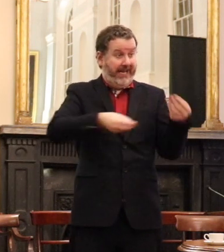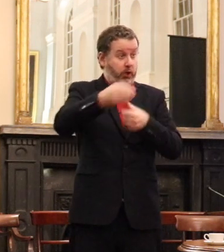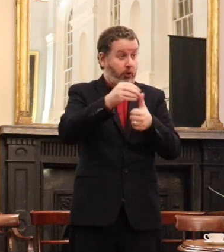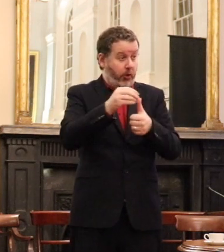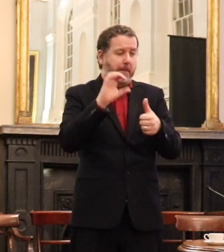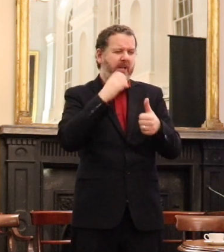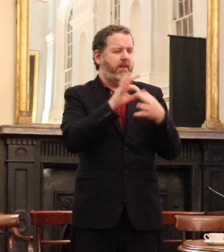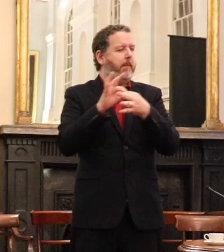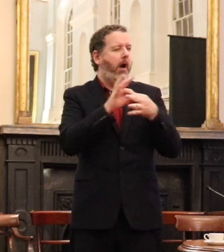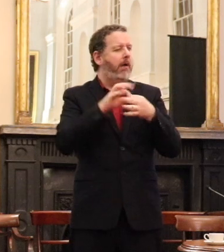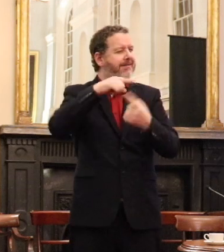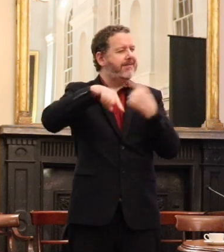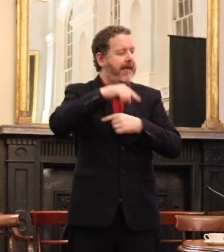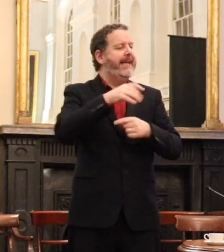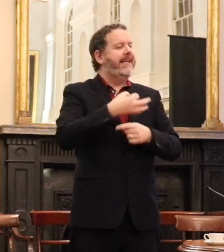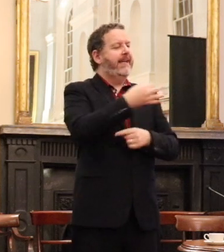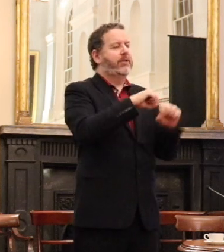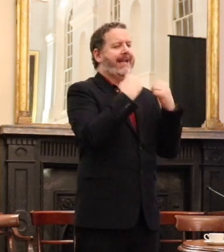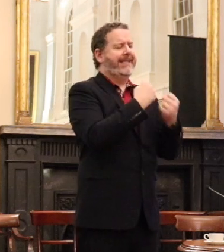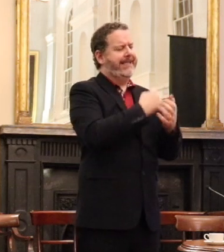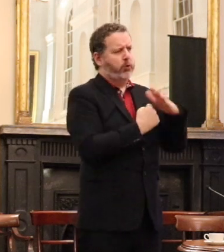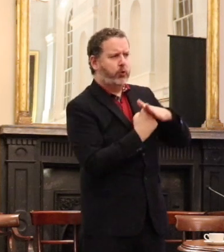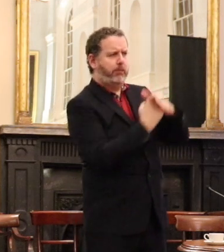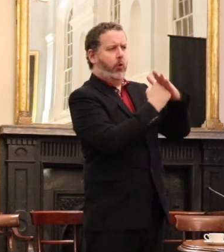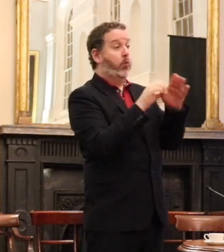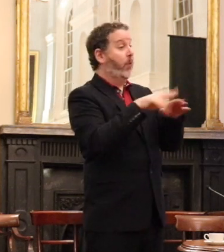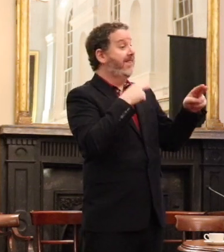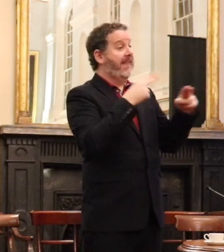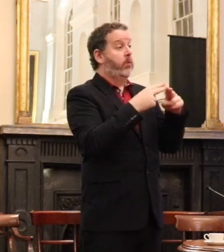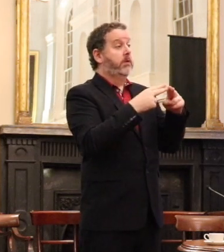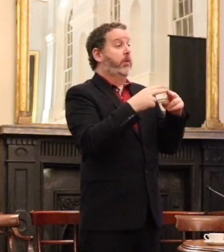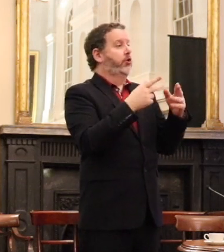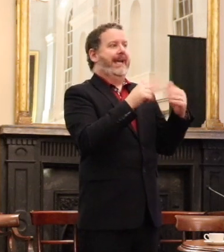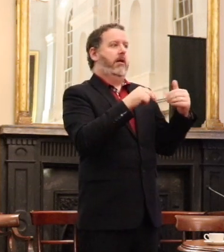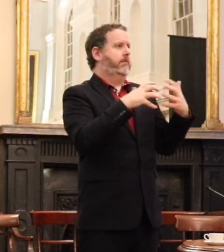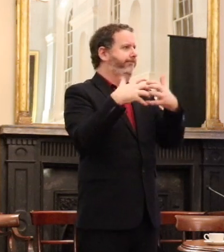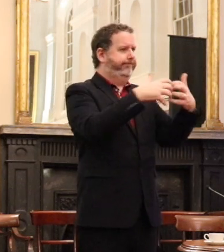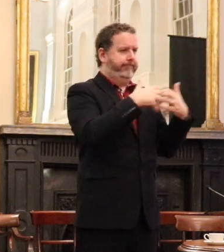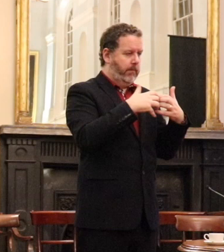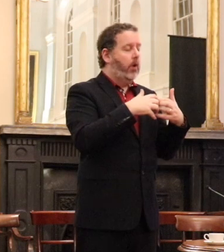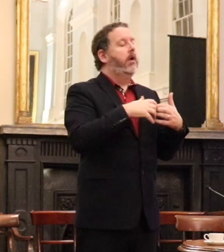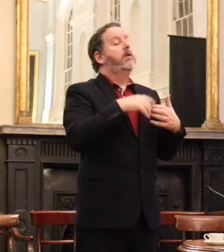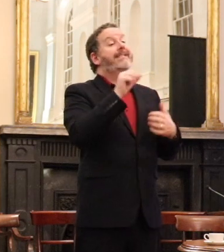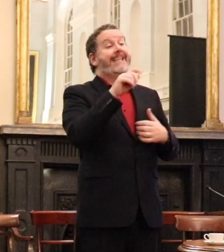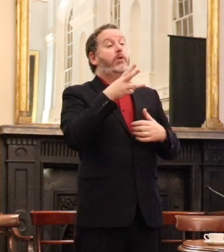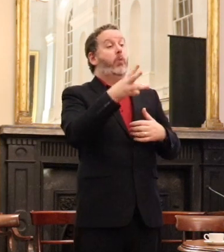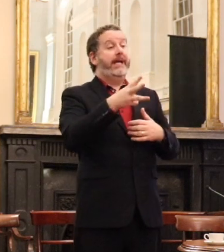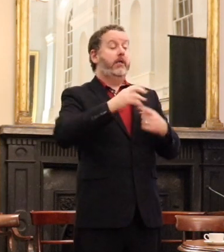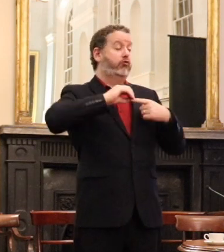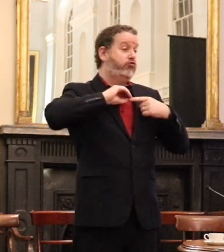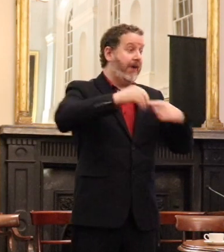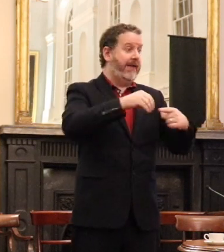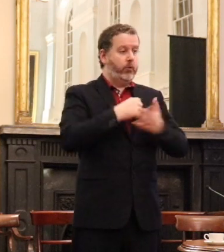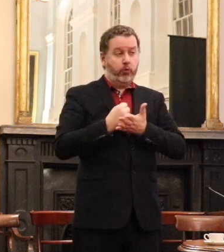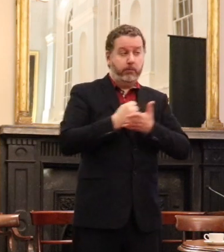gives to society the support without which the commonwealth cannot be achieved and shall strive to support such a